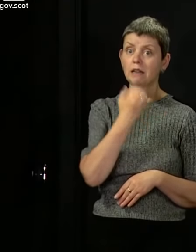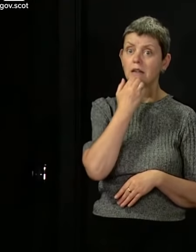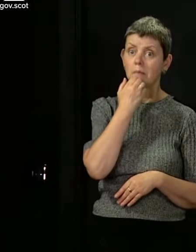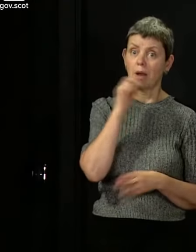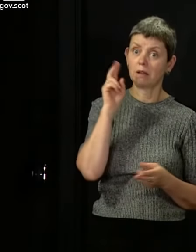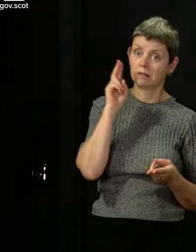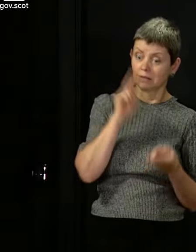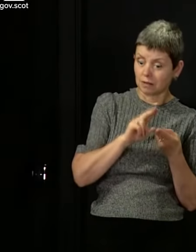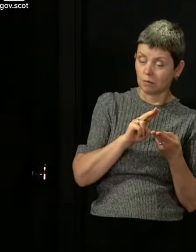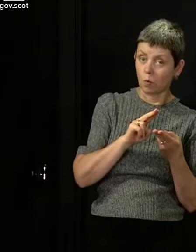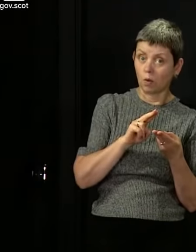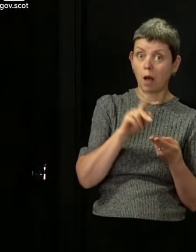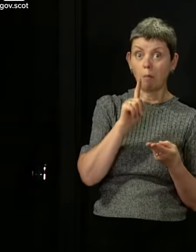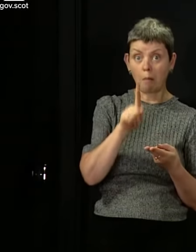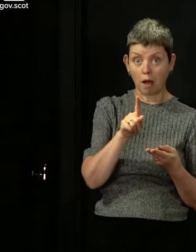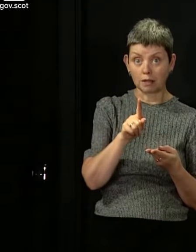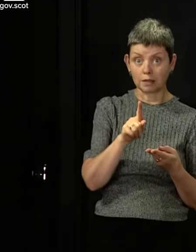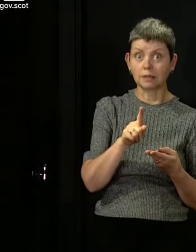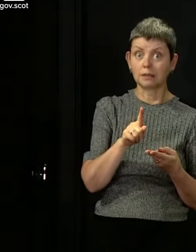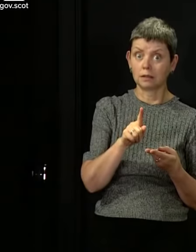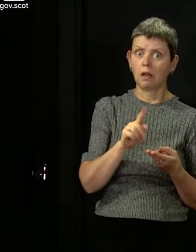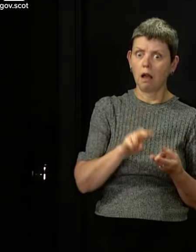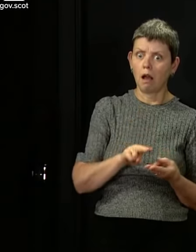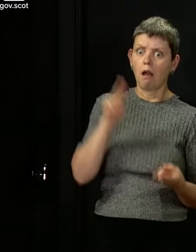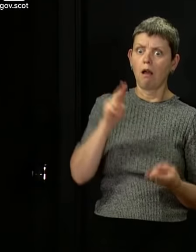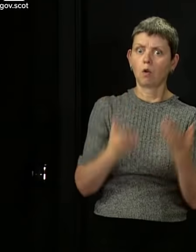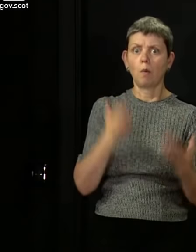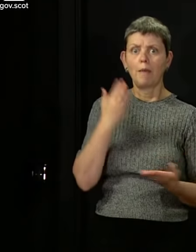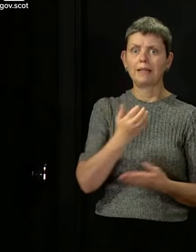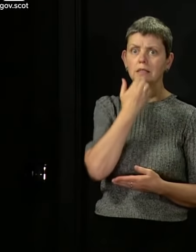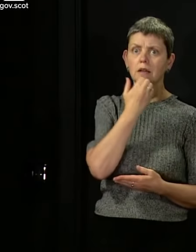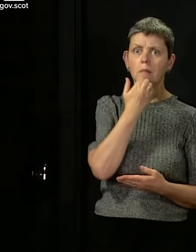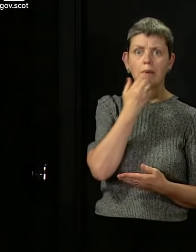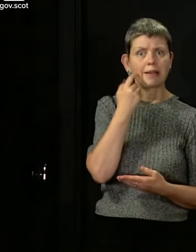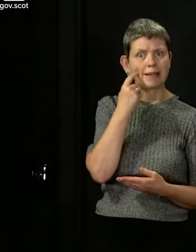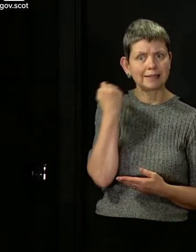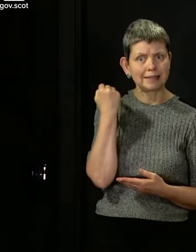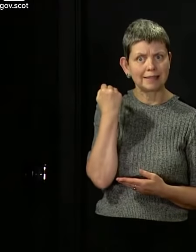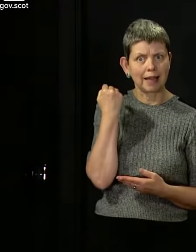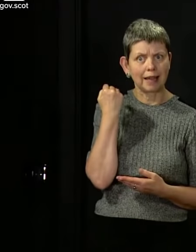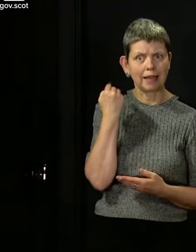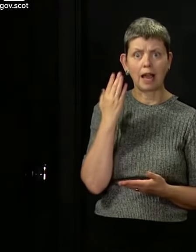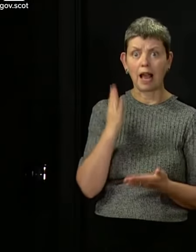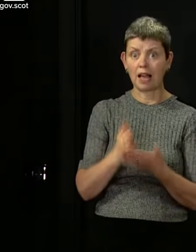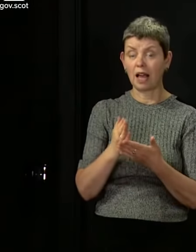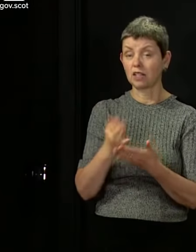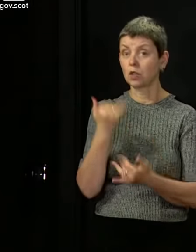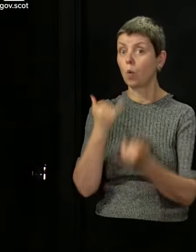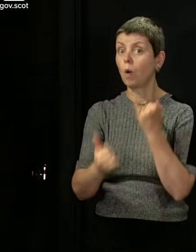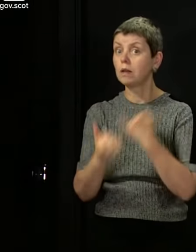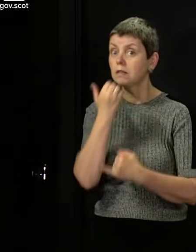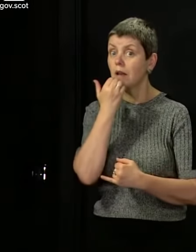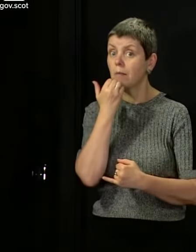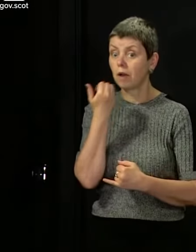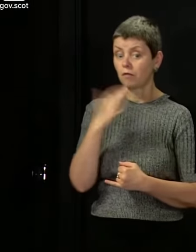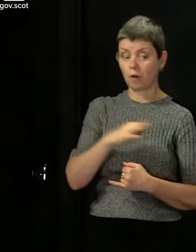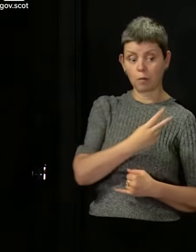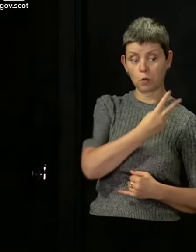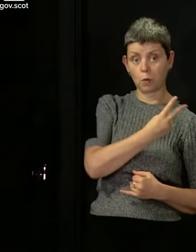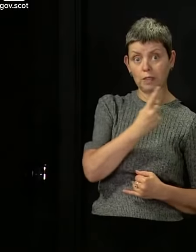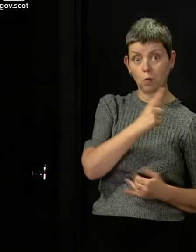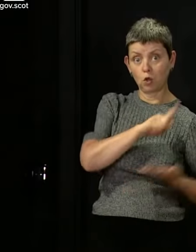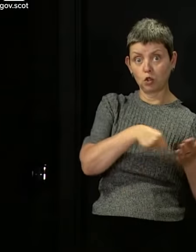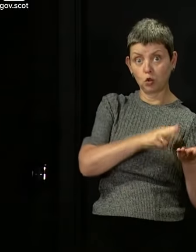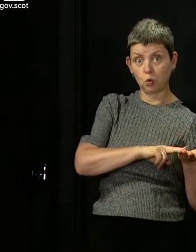times the number we reported yesterday, and it's the highest number since the 21st of June, I think. So it's not nothing, but we shouldn't jump to